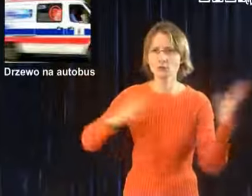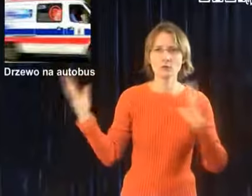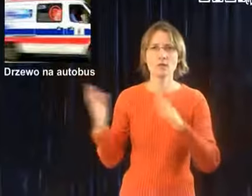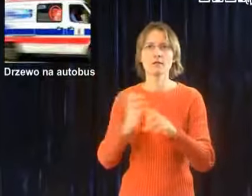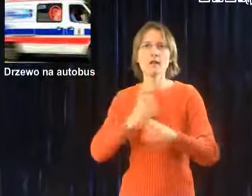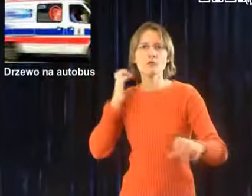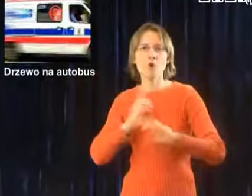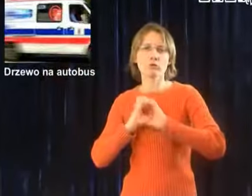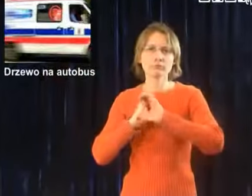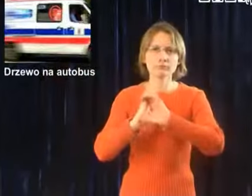Good morning. I'm